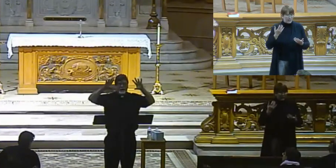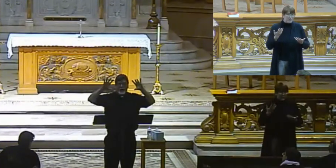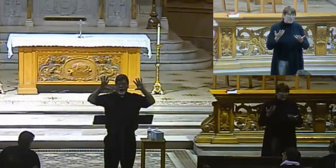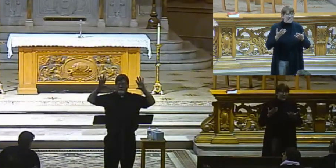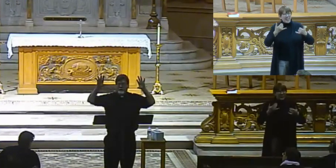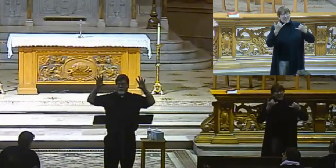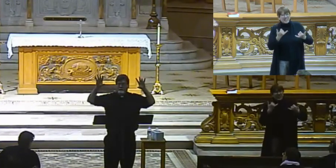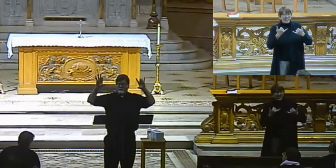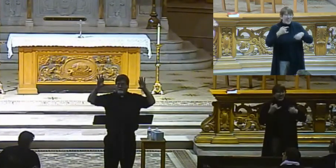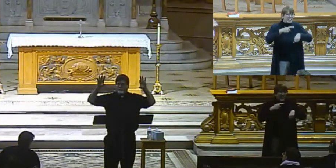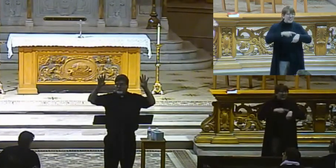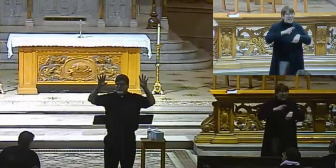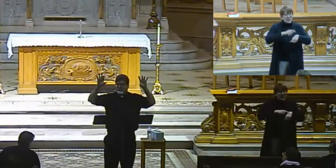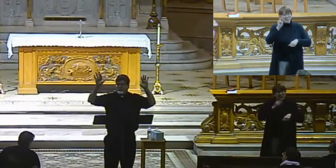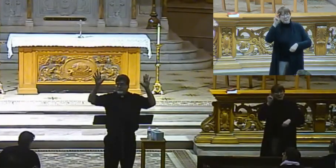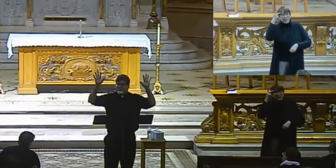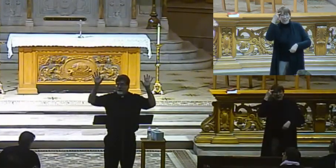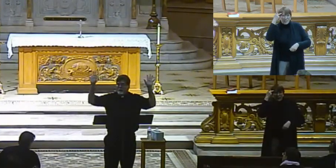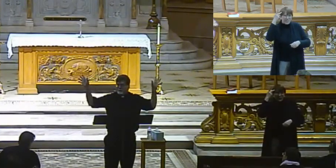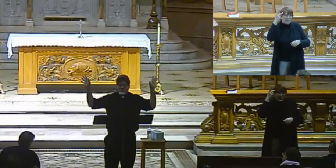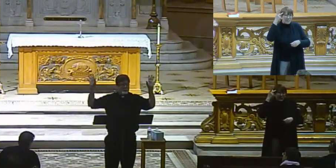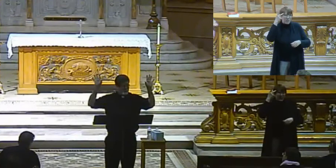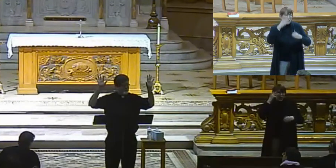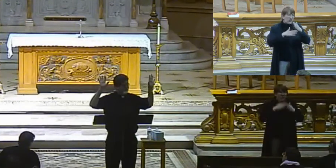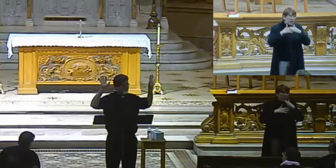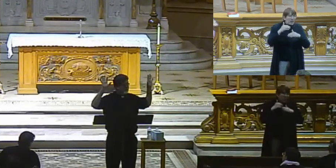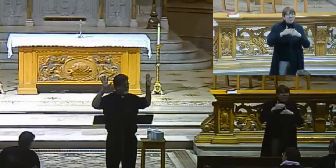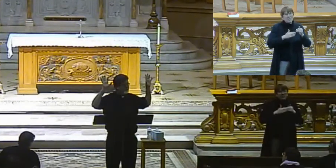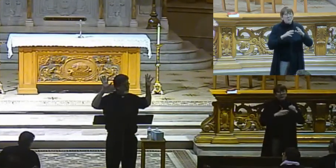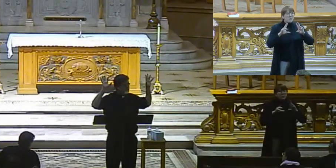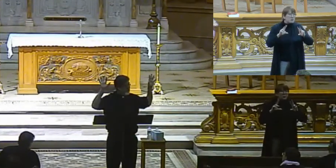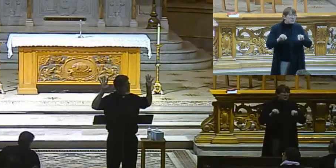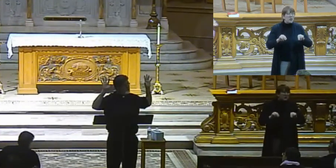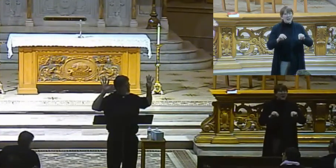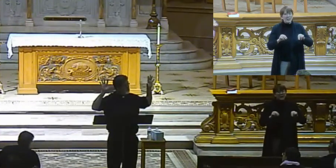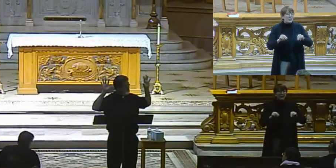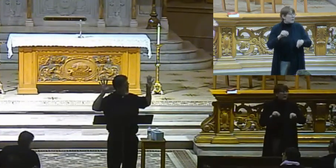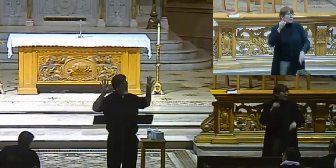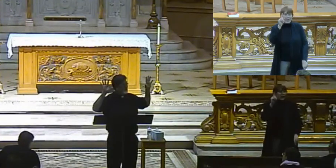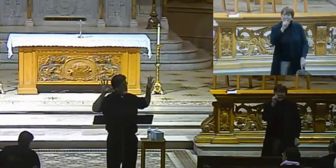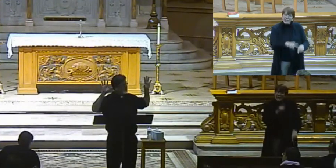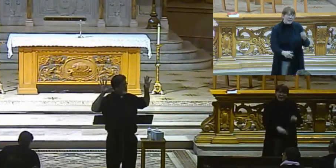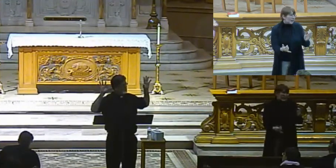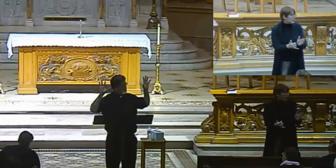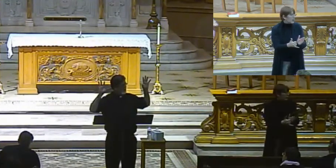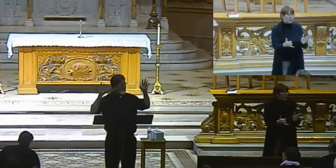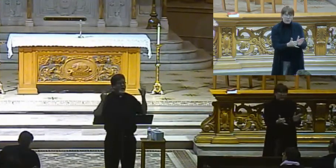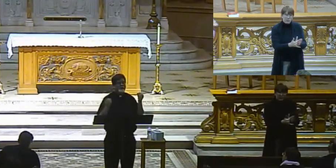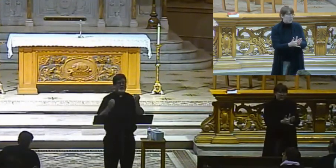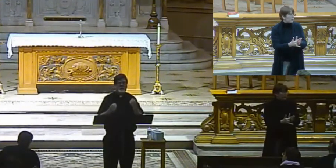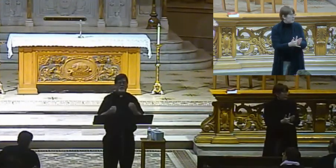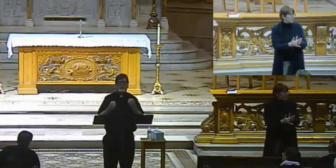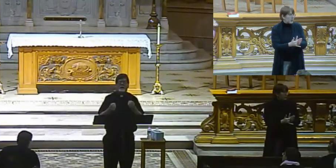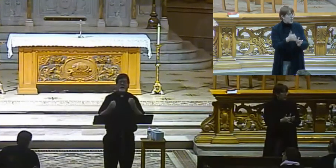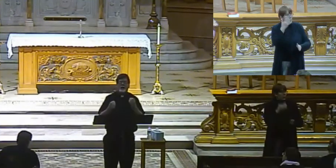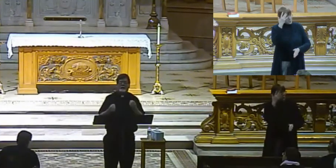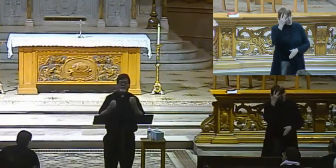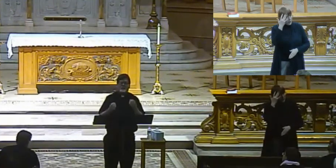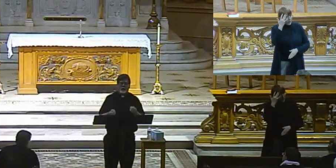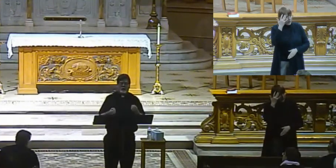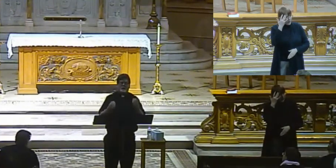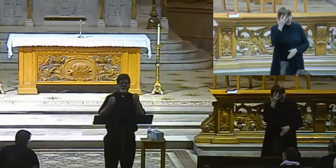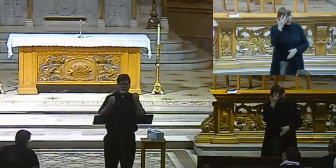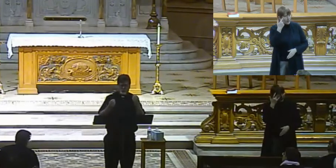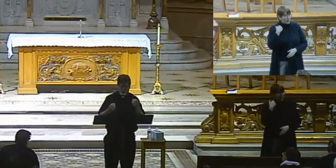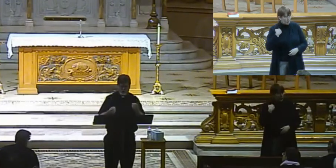comfortable, all right? We can't do that. We can't do that because we are an